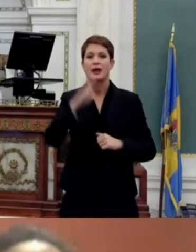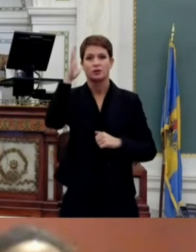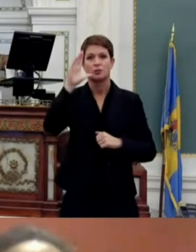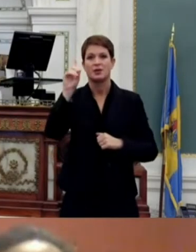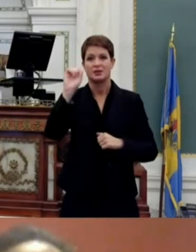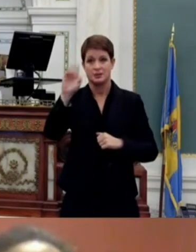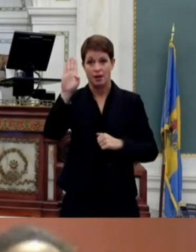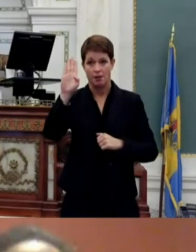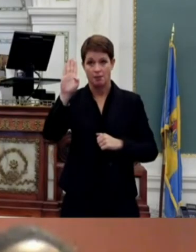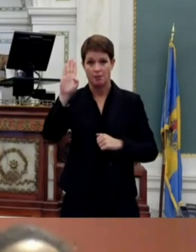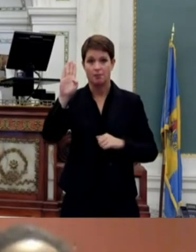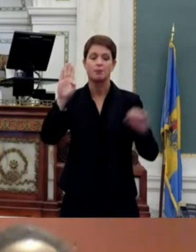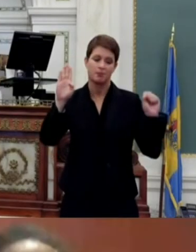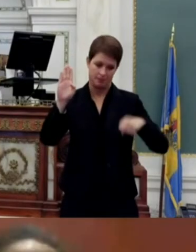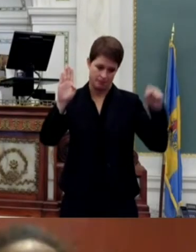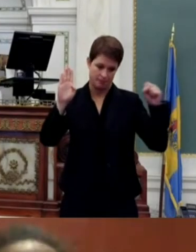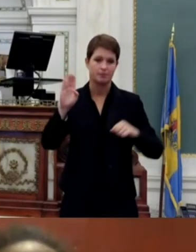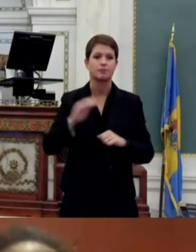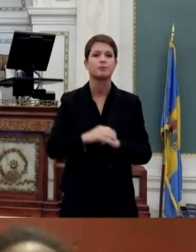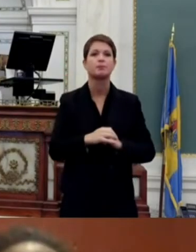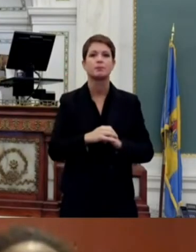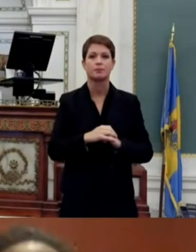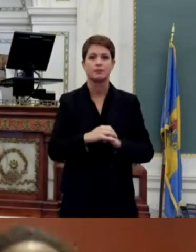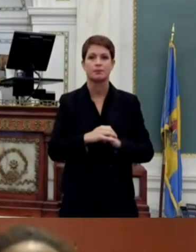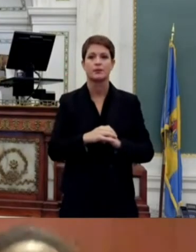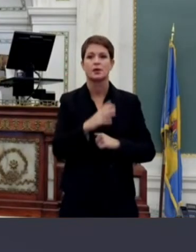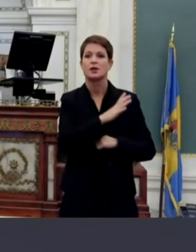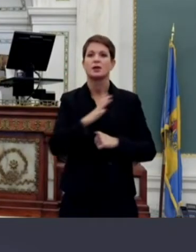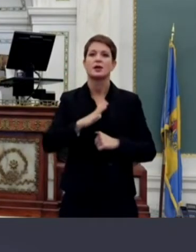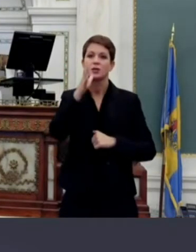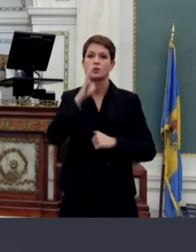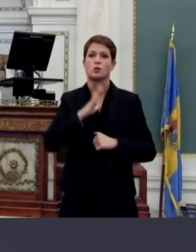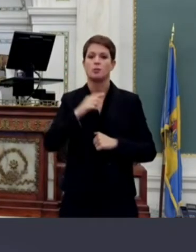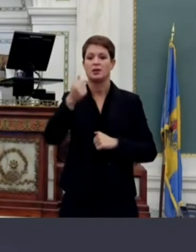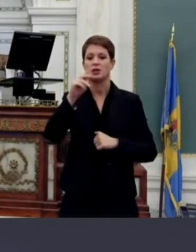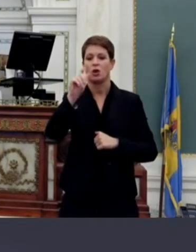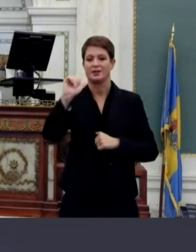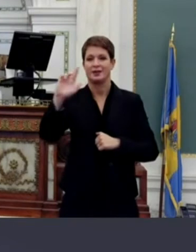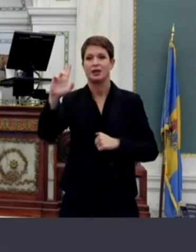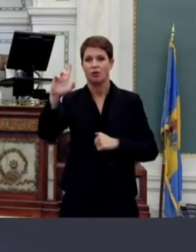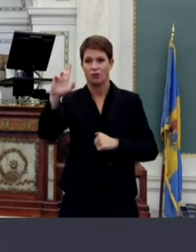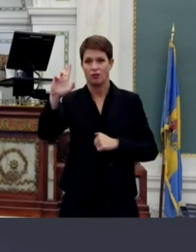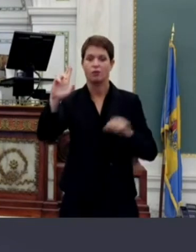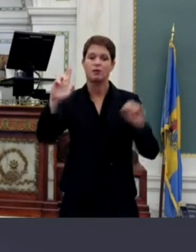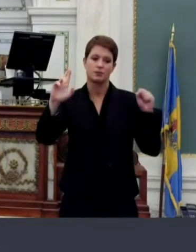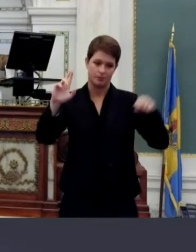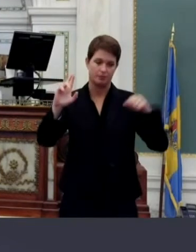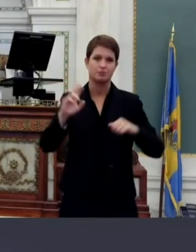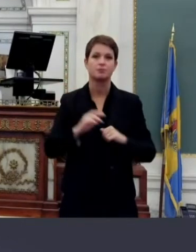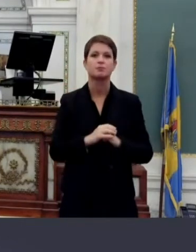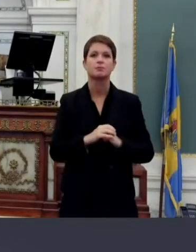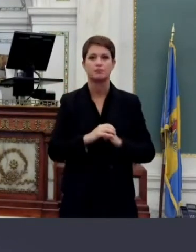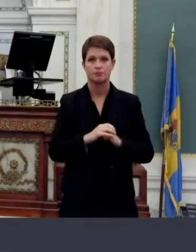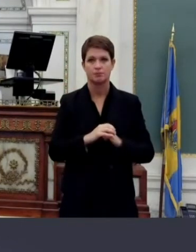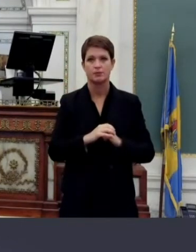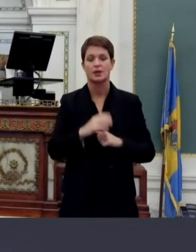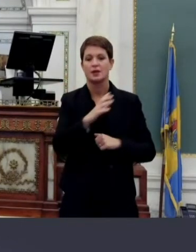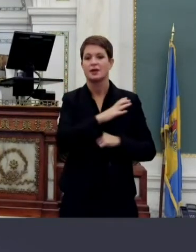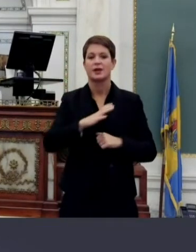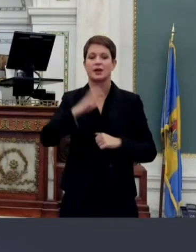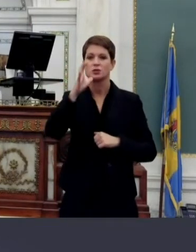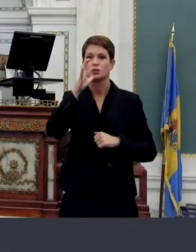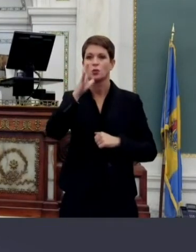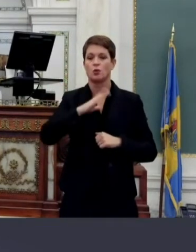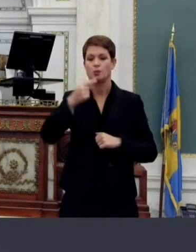aye councilwoman gartier aye councilwoman gilmore